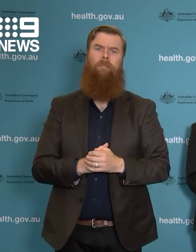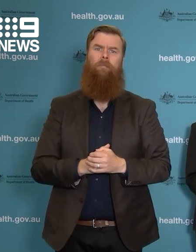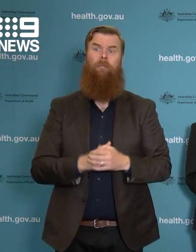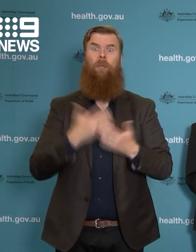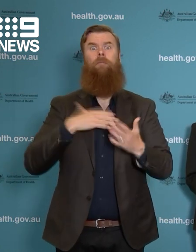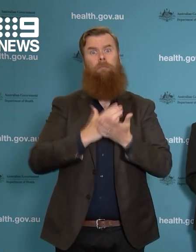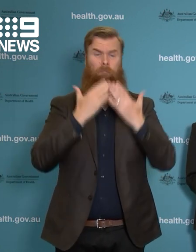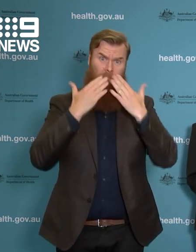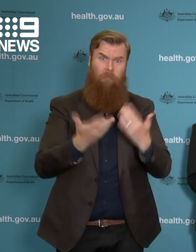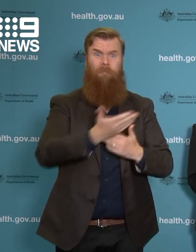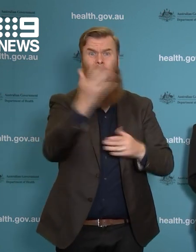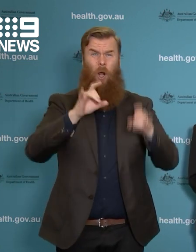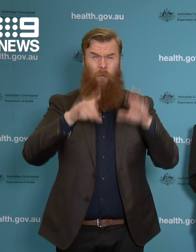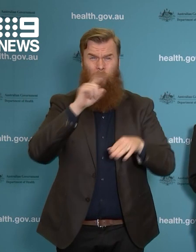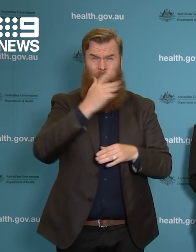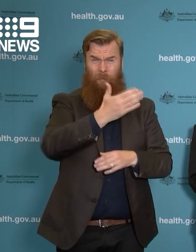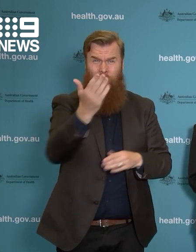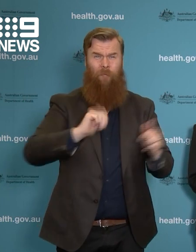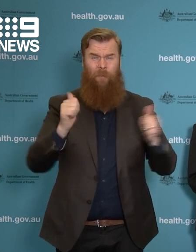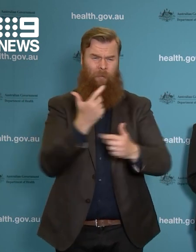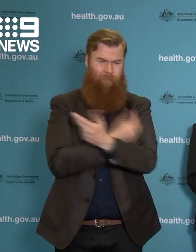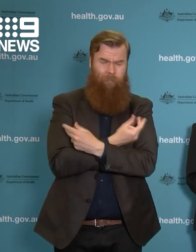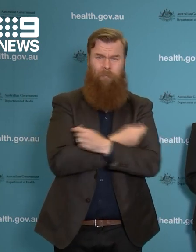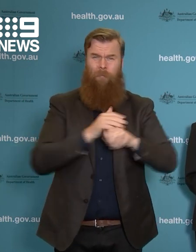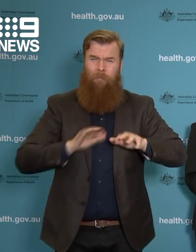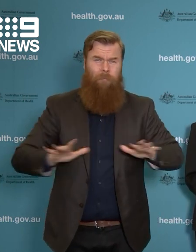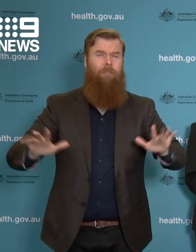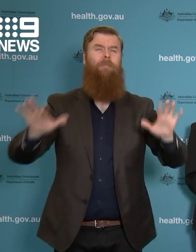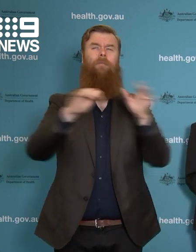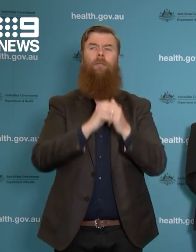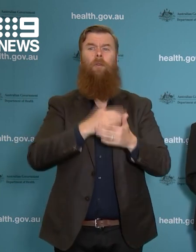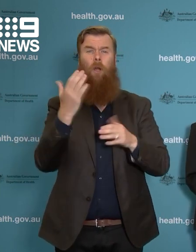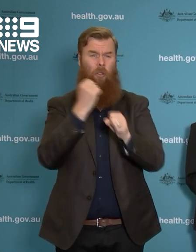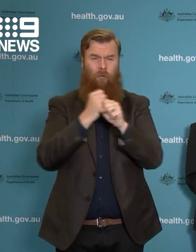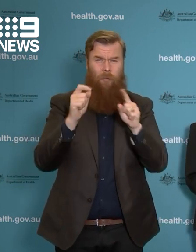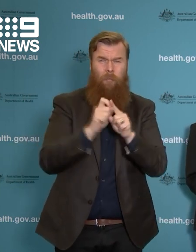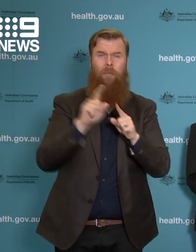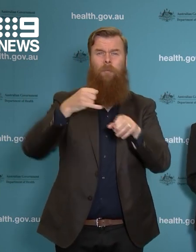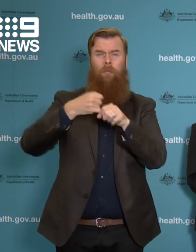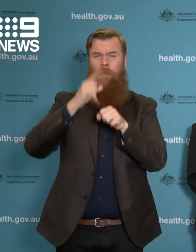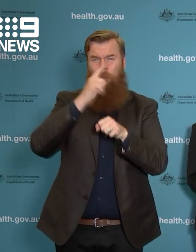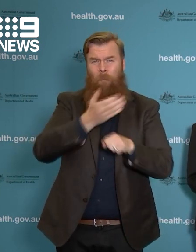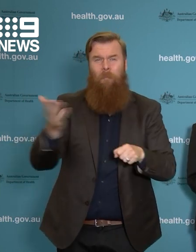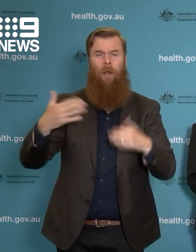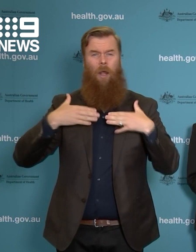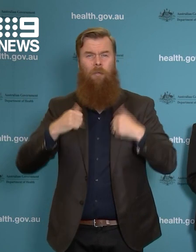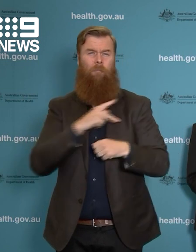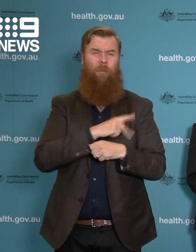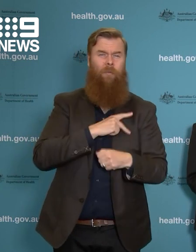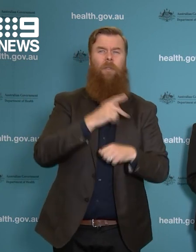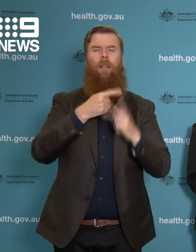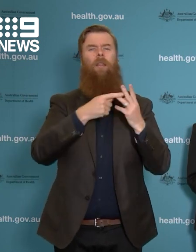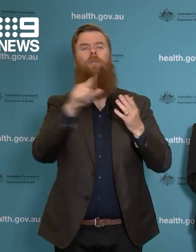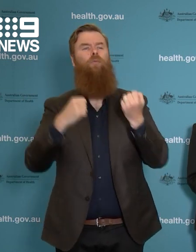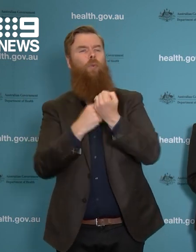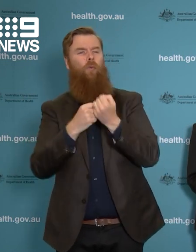forward to get vaccinated, and I also particularly want to thank all of the GPs, pharmacists, health professionals, and other support staff who